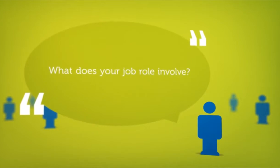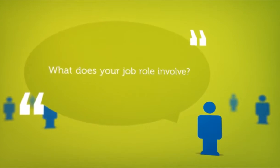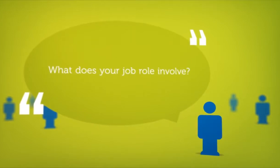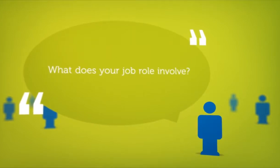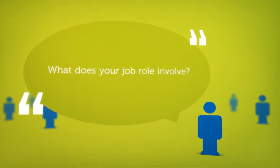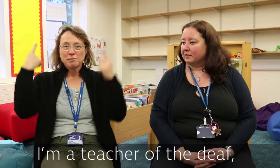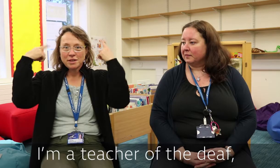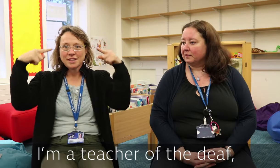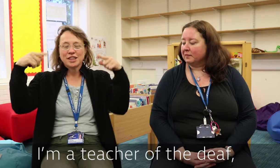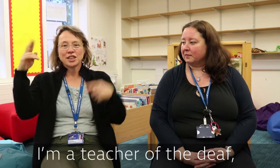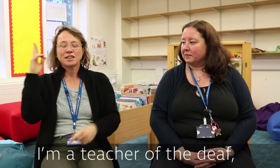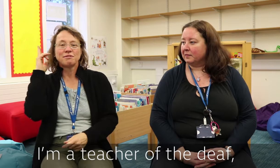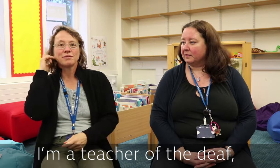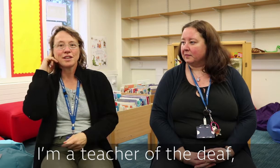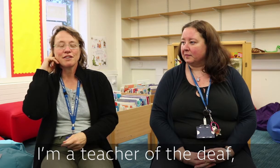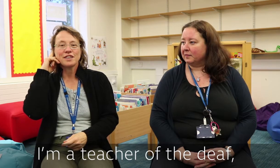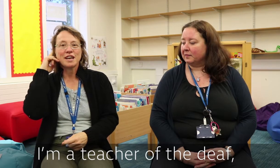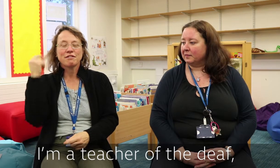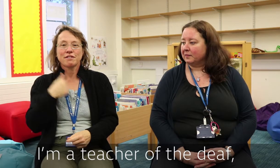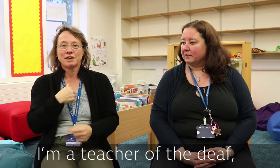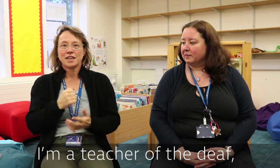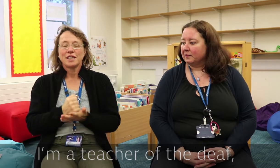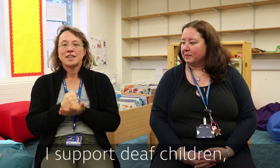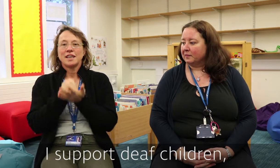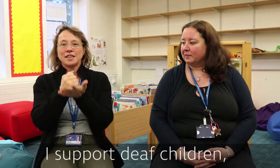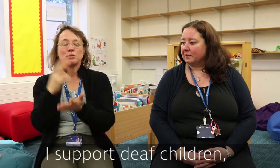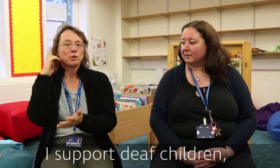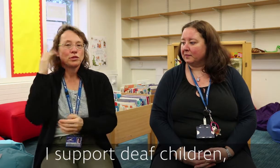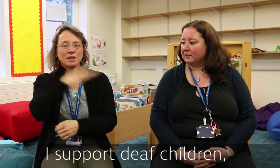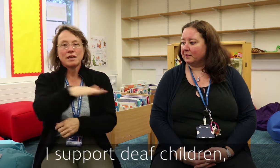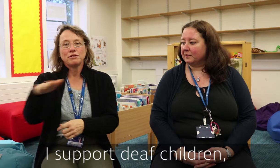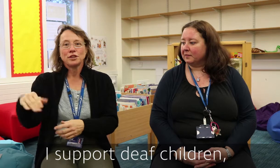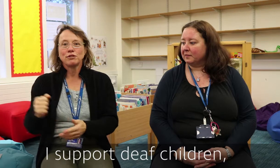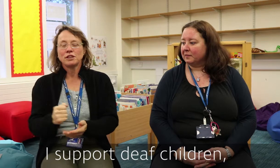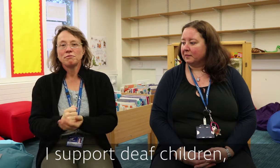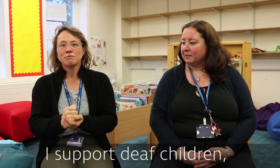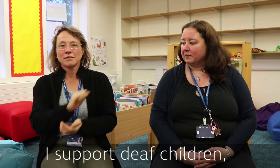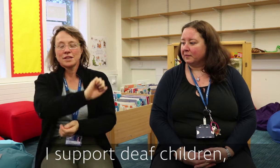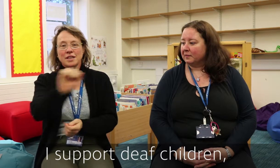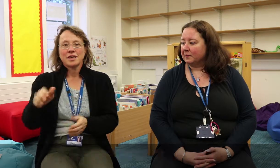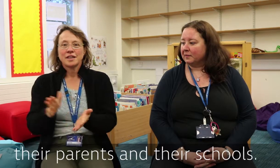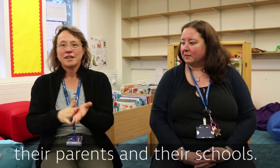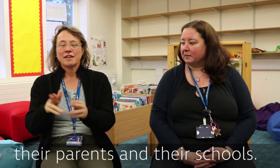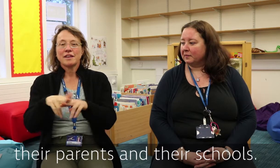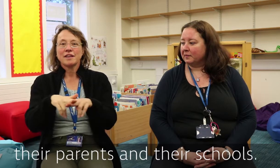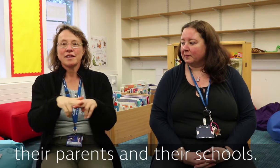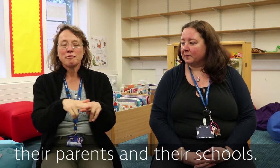I'm a teacher of the deaf. I support deaf children, their